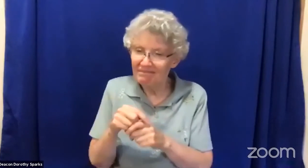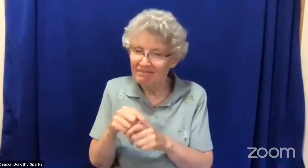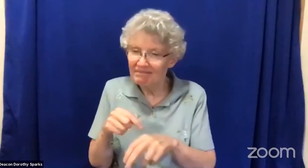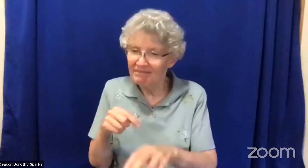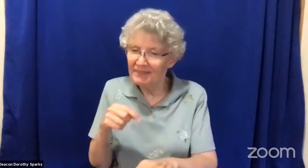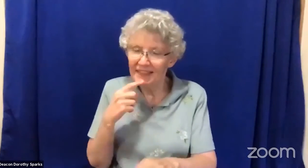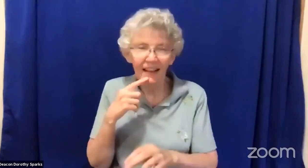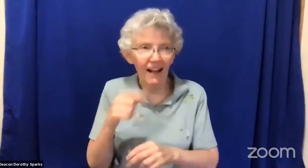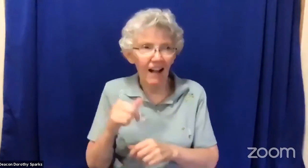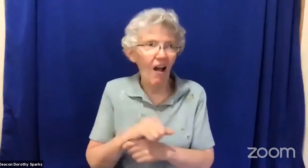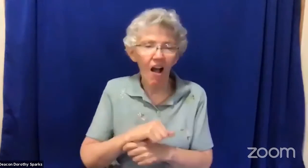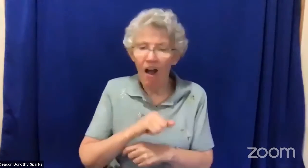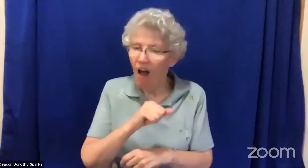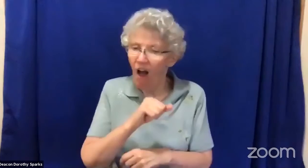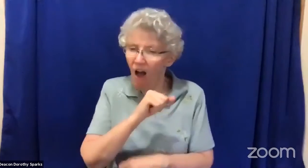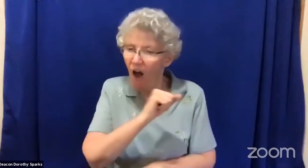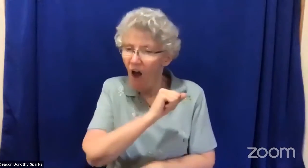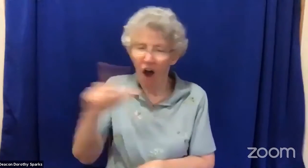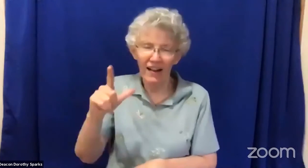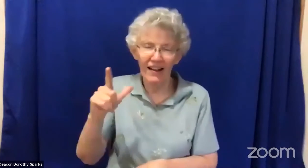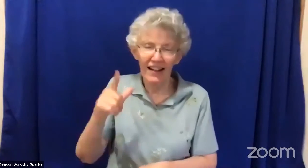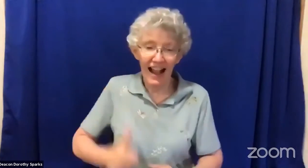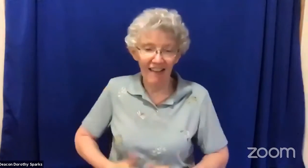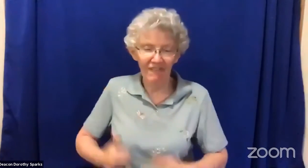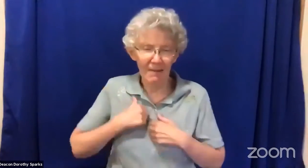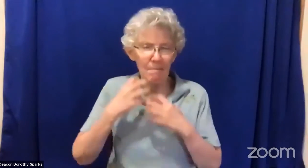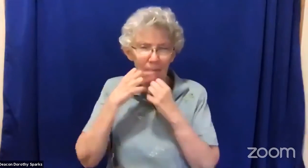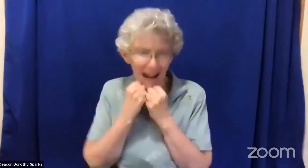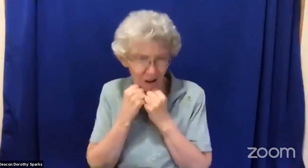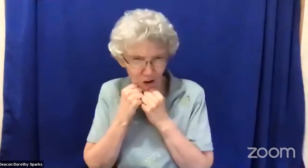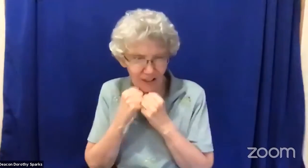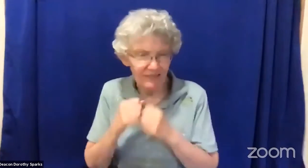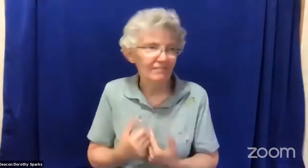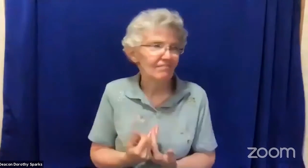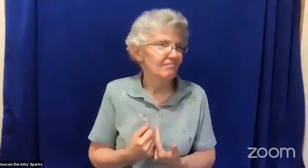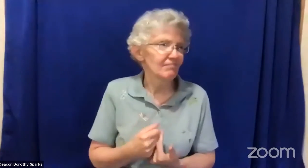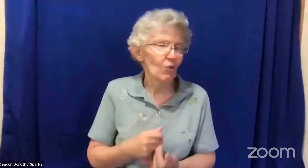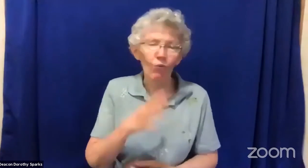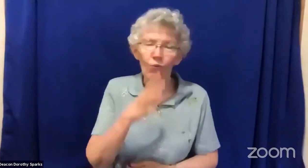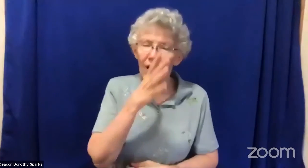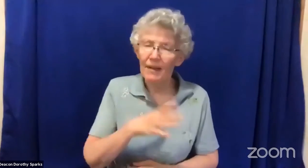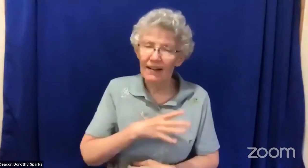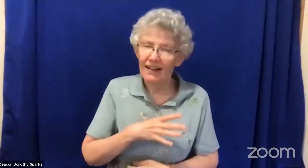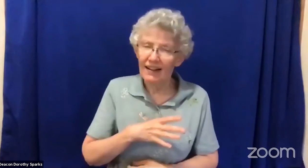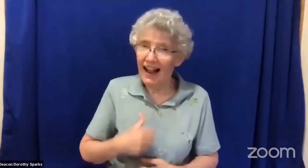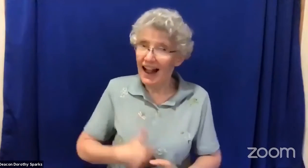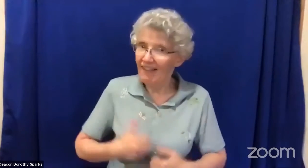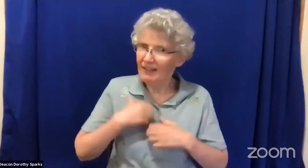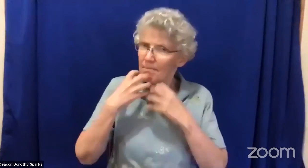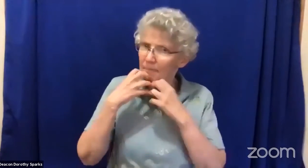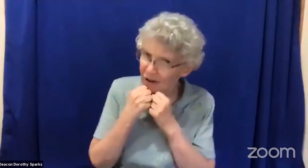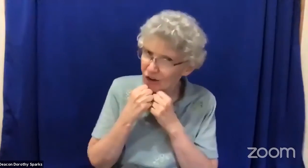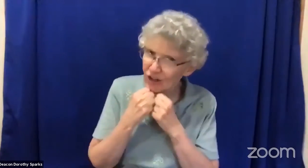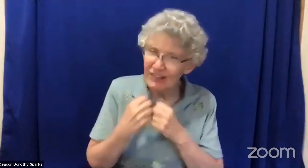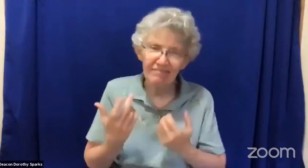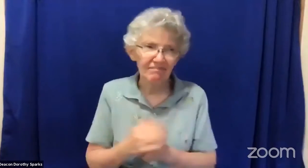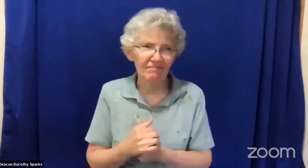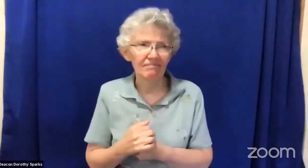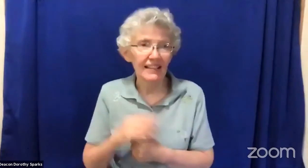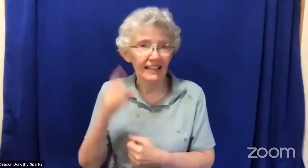Now, some people have altered this to say all lives matter or women's lives